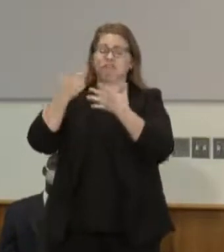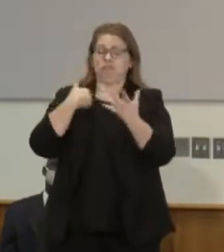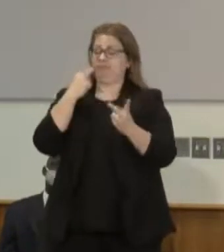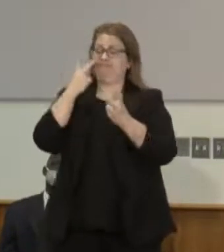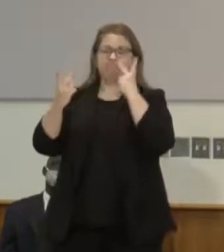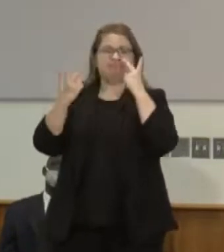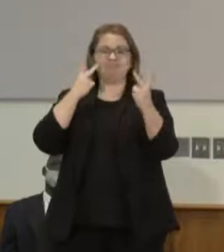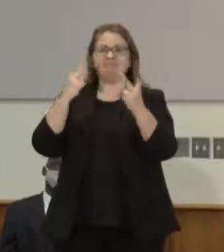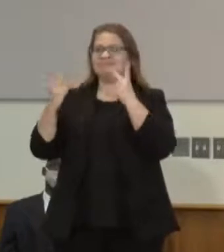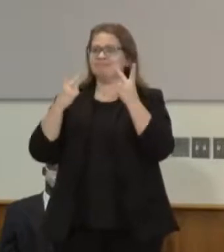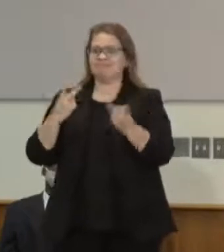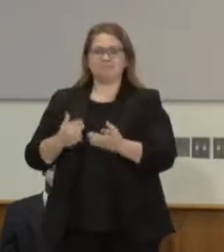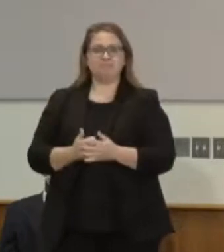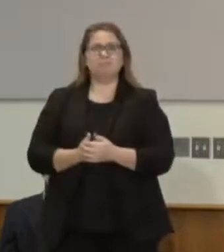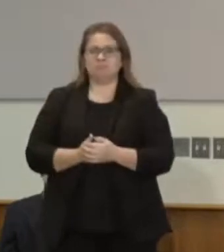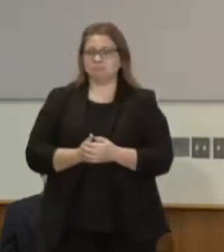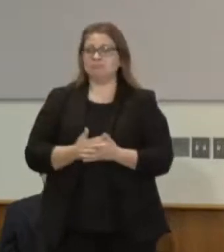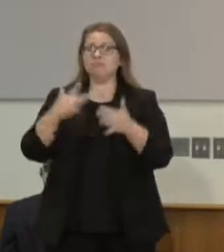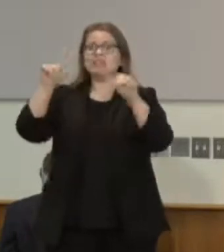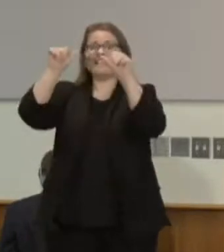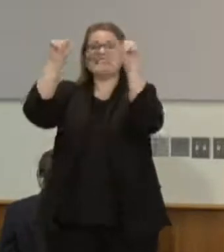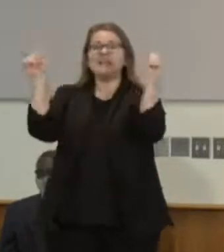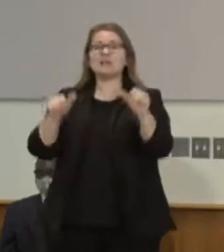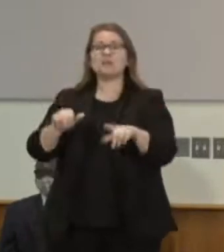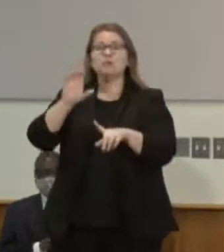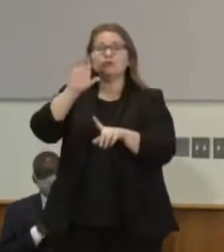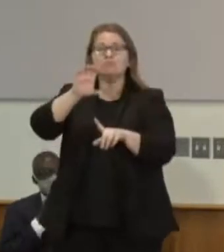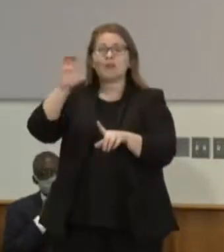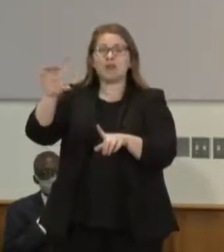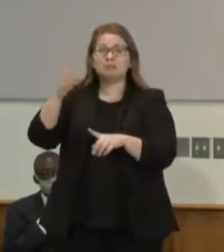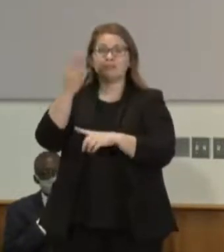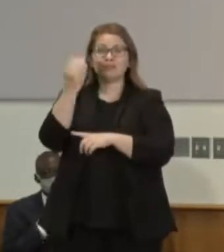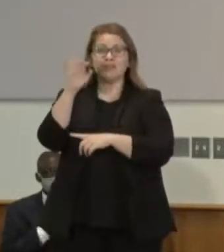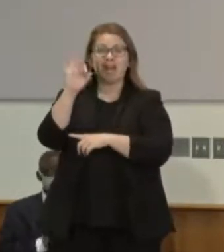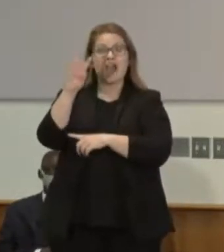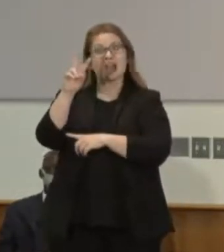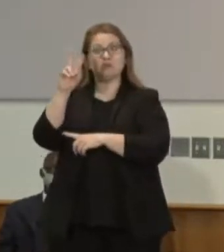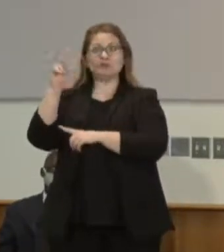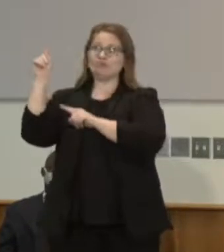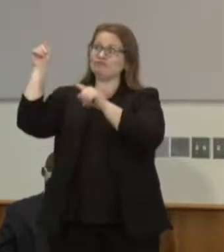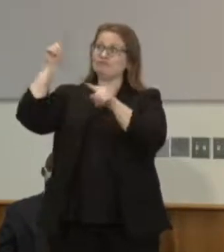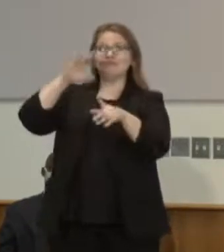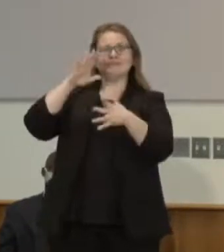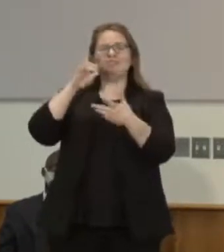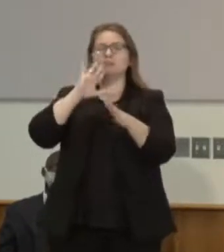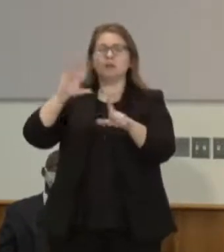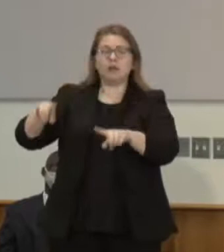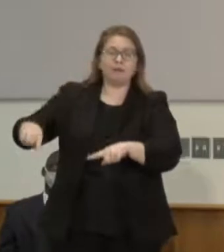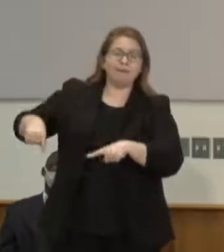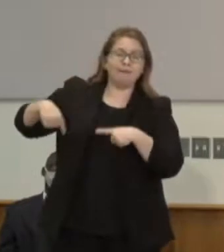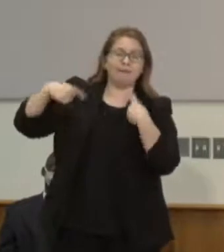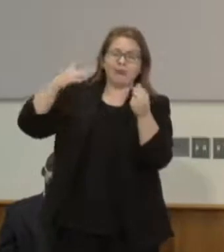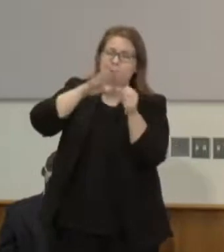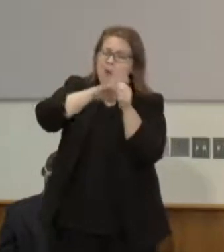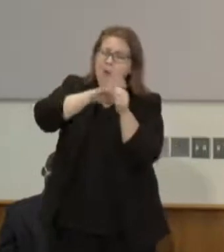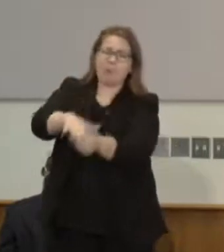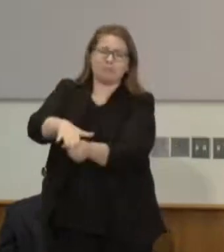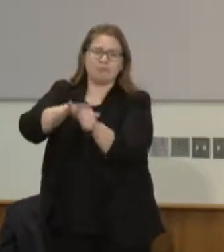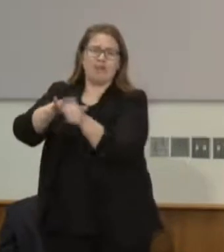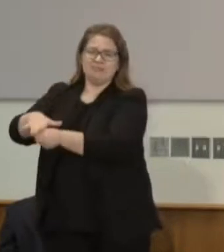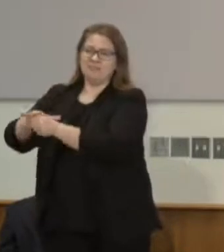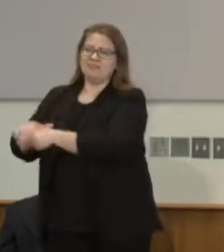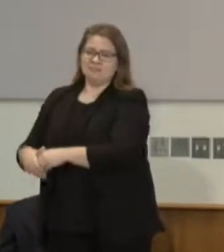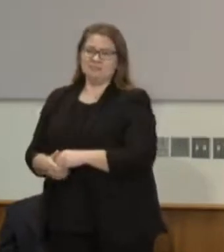about you know the statue and Christopher Columbus and so it's a tough decision for us and put us in a